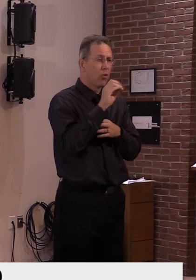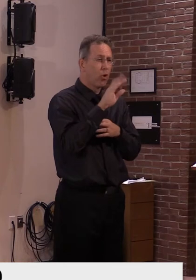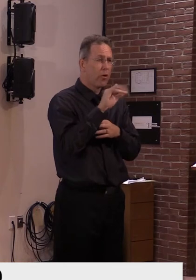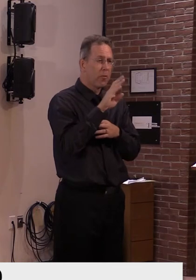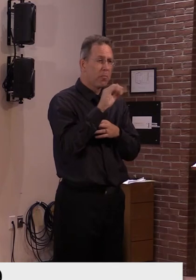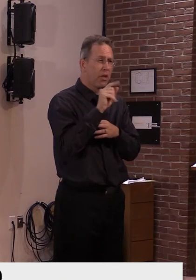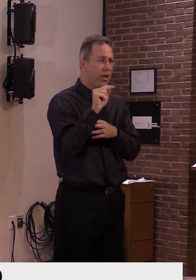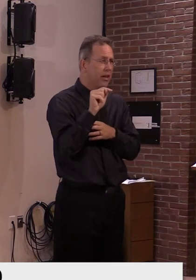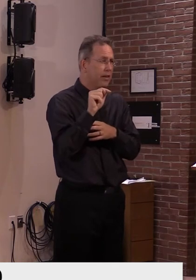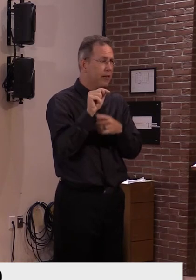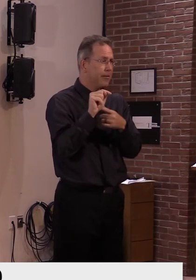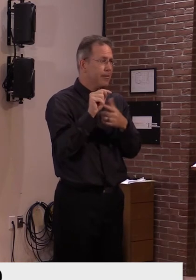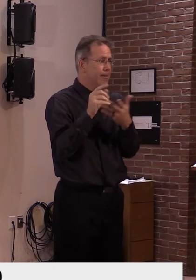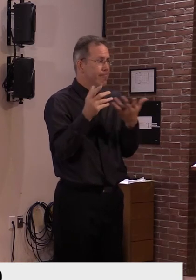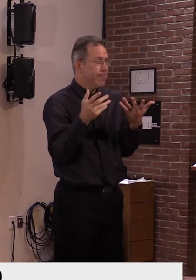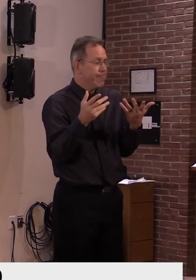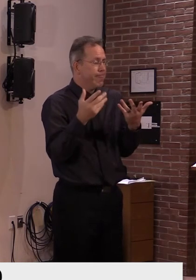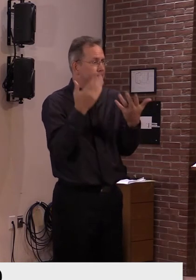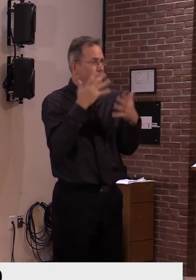that it came to this, uh, this point.